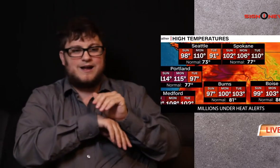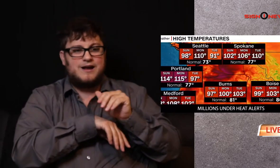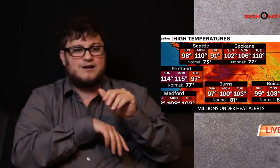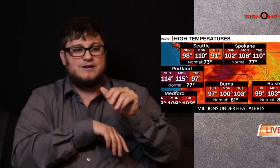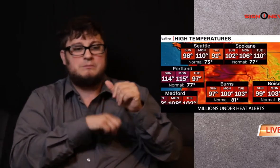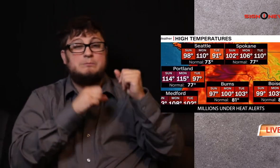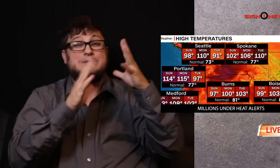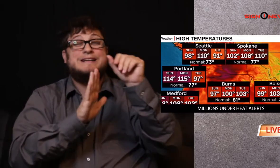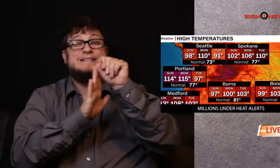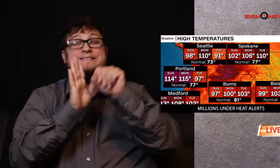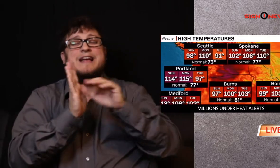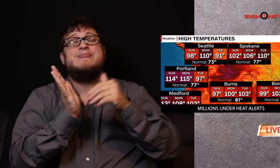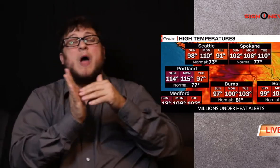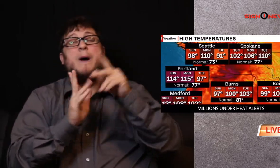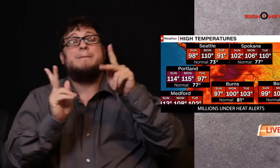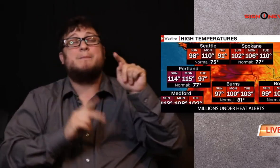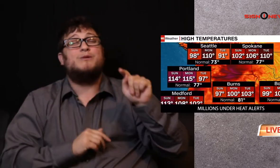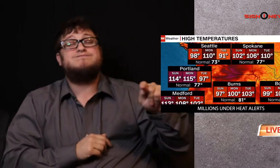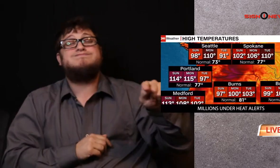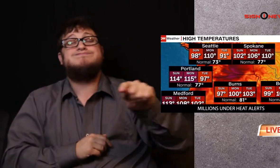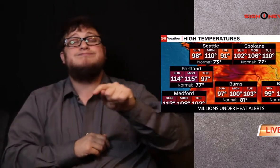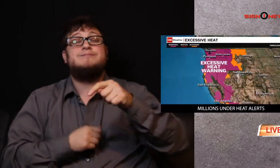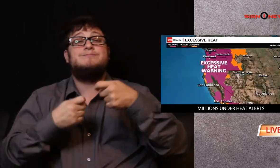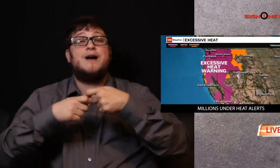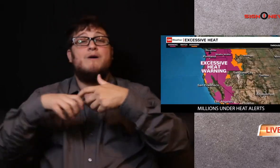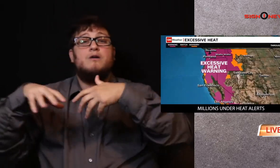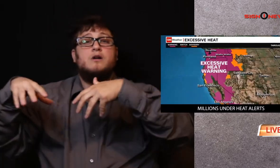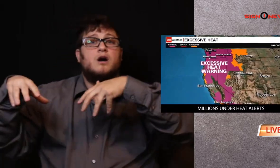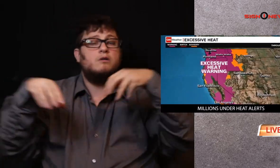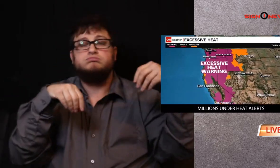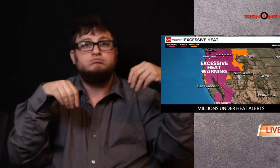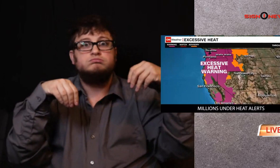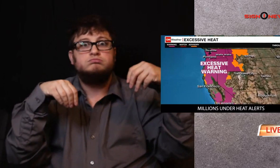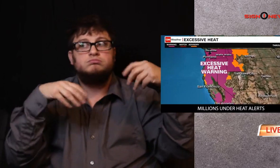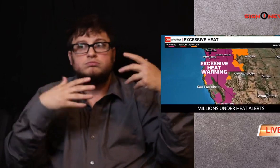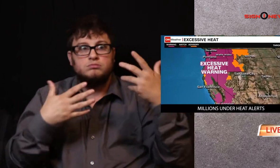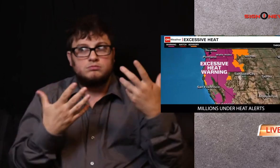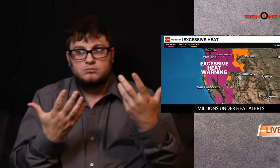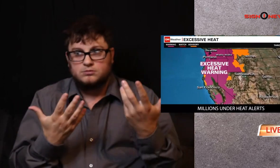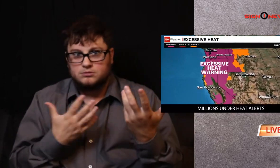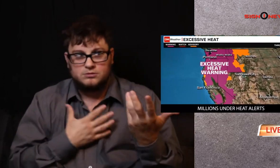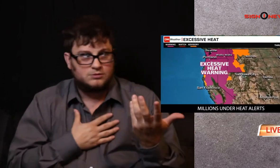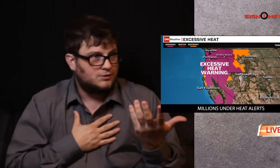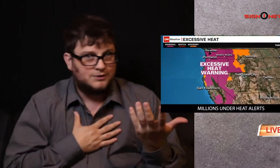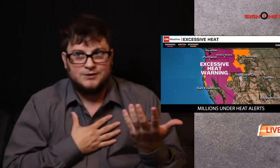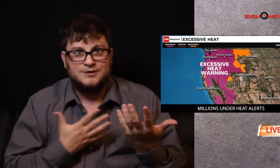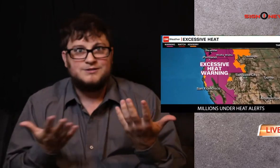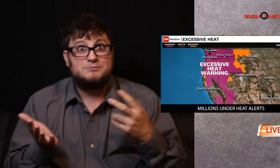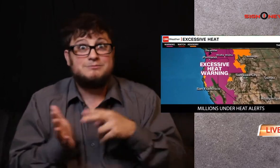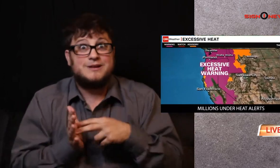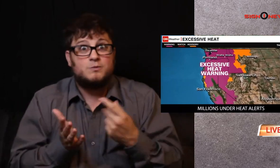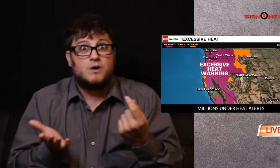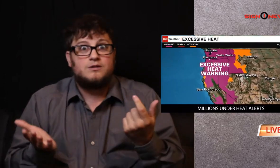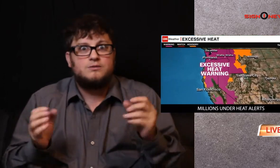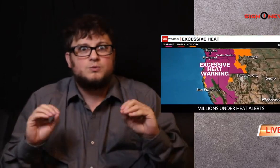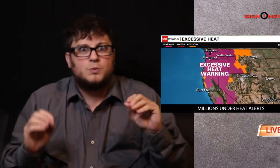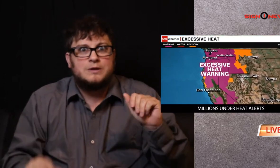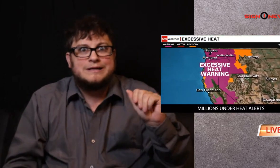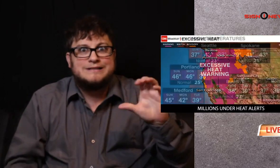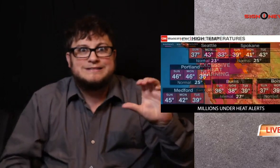And thousands of people in many states lost power Sunday night, which means no air